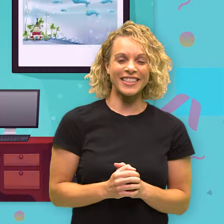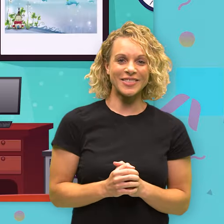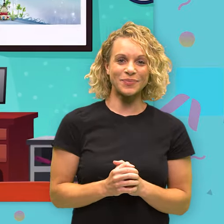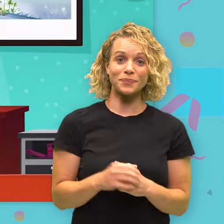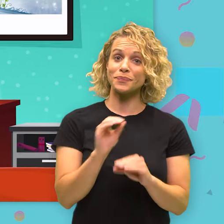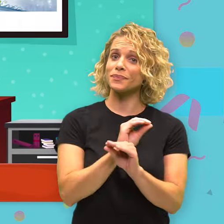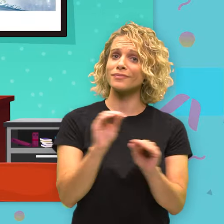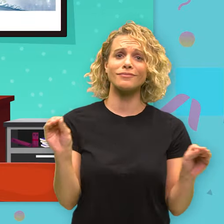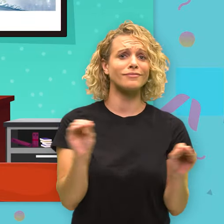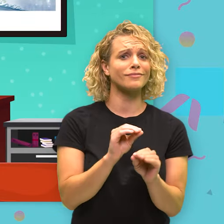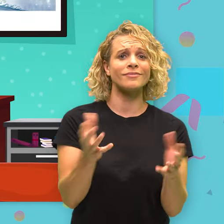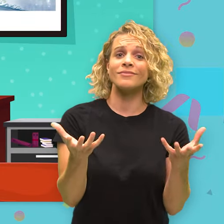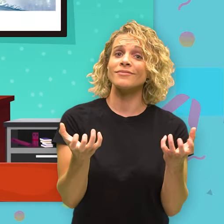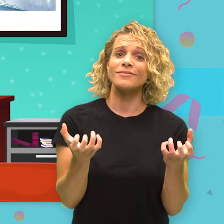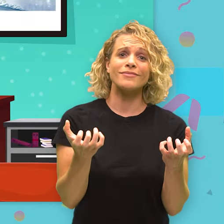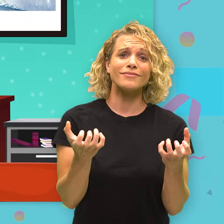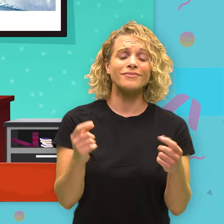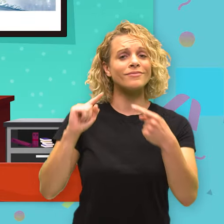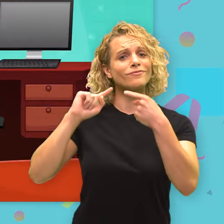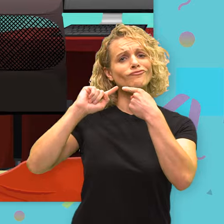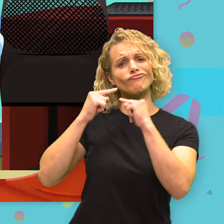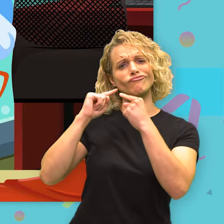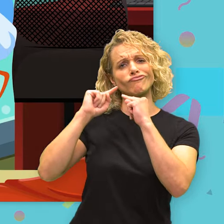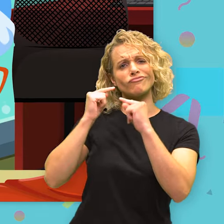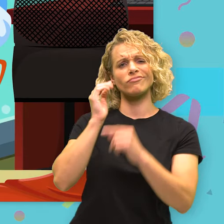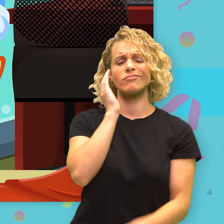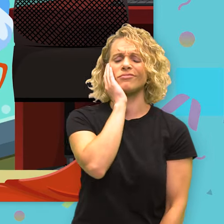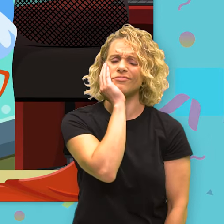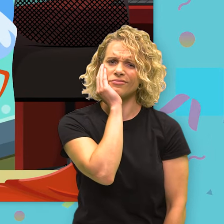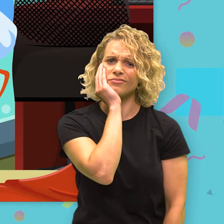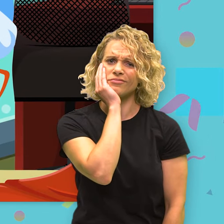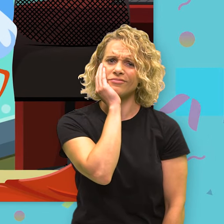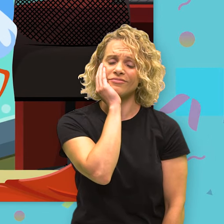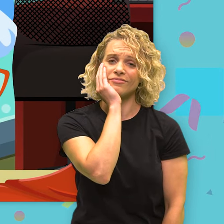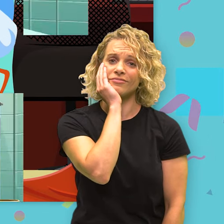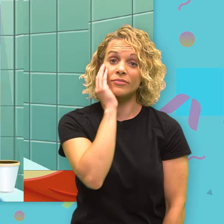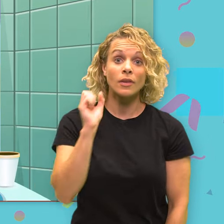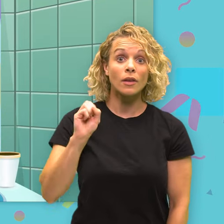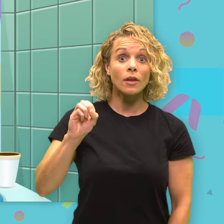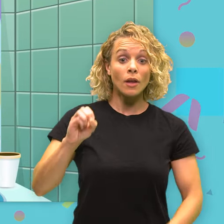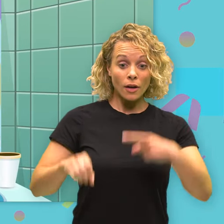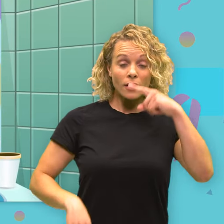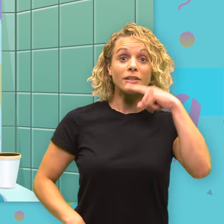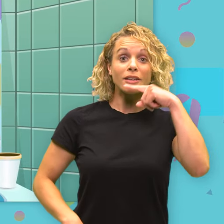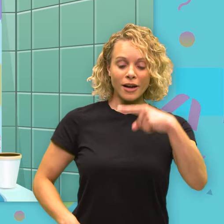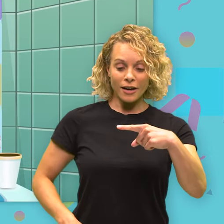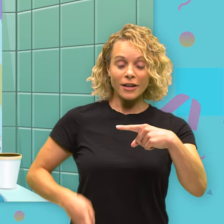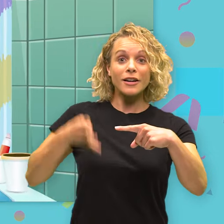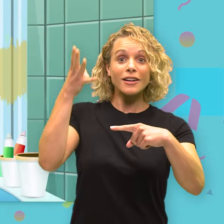Nobody wants a toothache. So wet your toothbrush